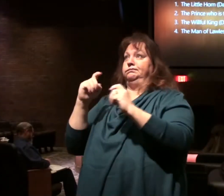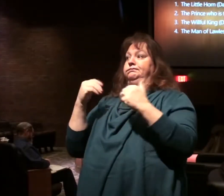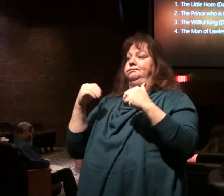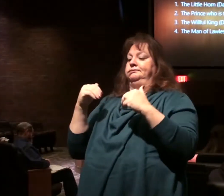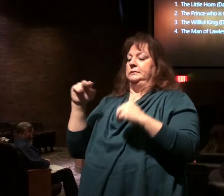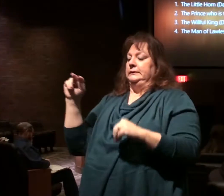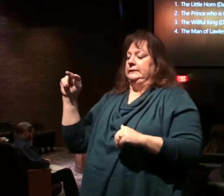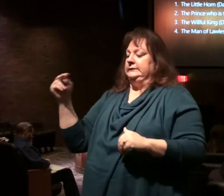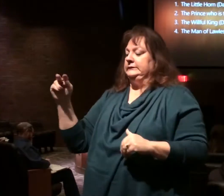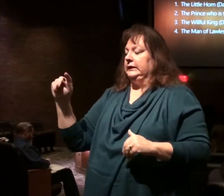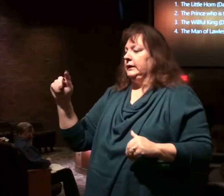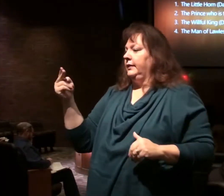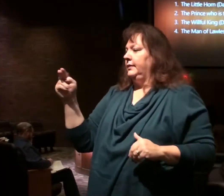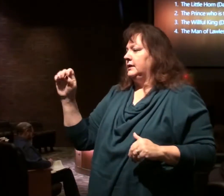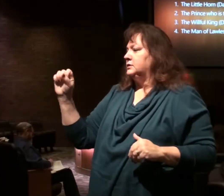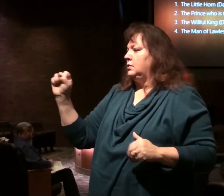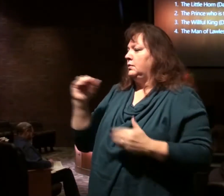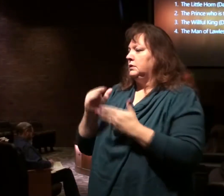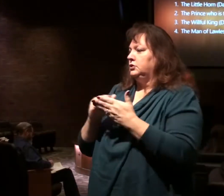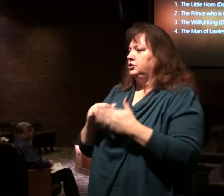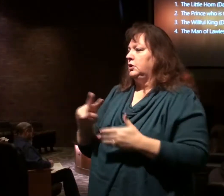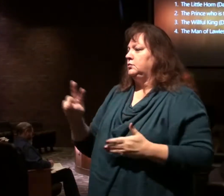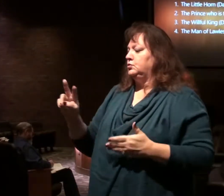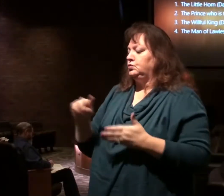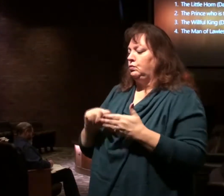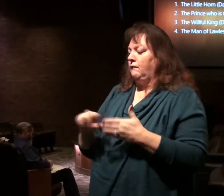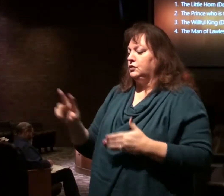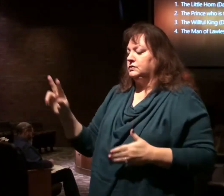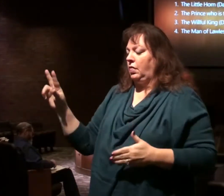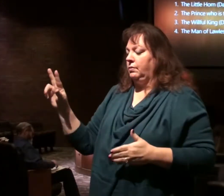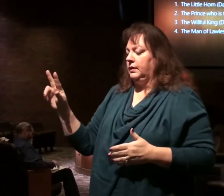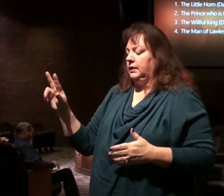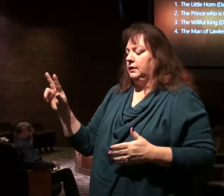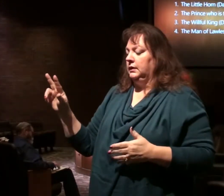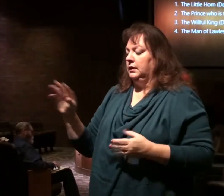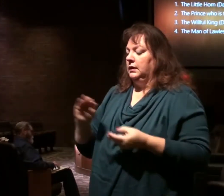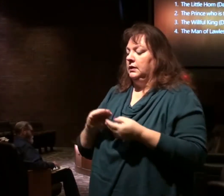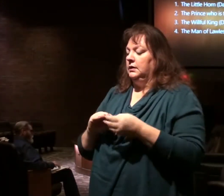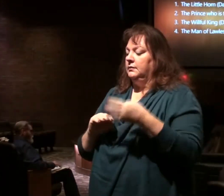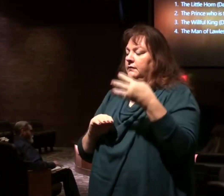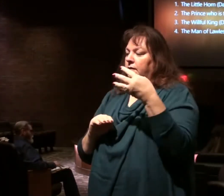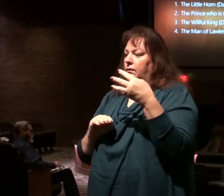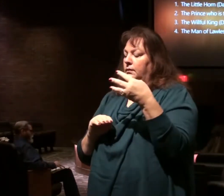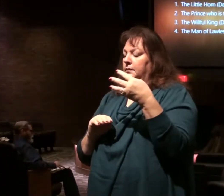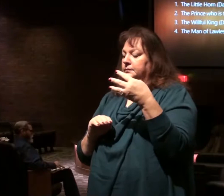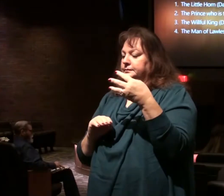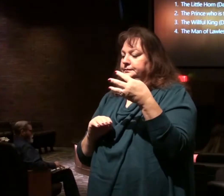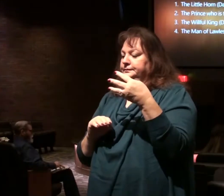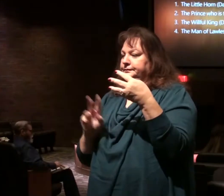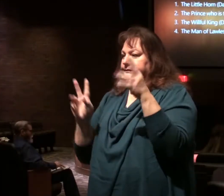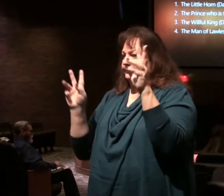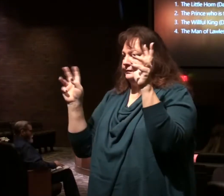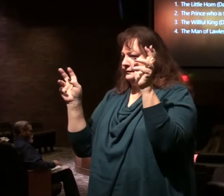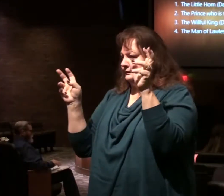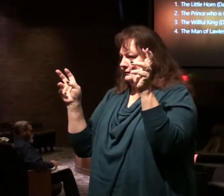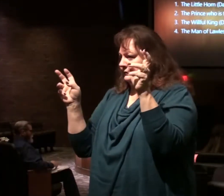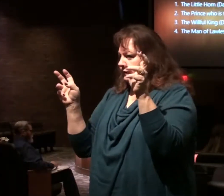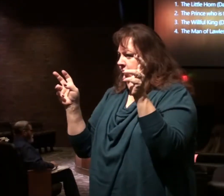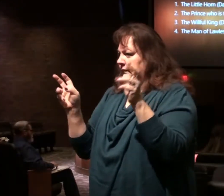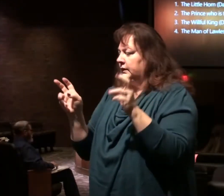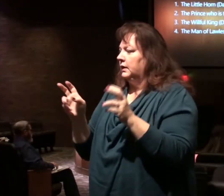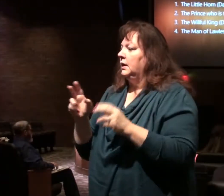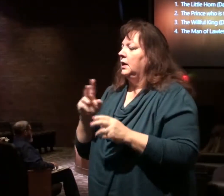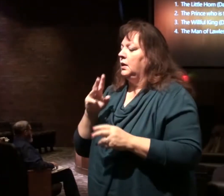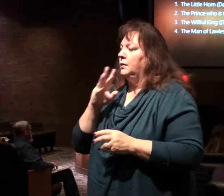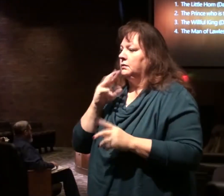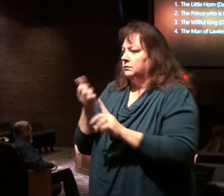2nd Thessalonians chapter 2 verse 3. Again, we're going to have time for the context and we've talked about some of this and